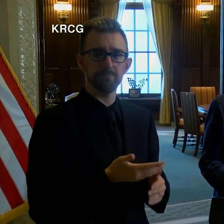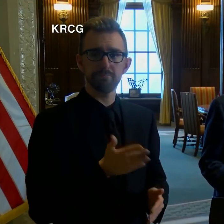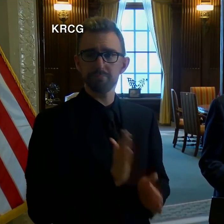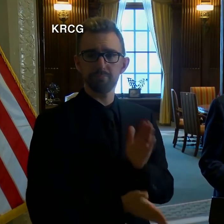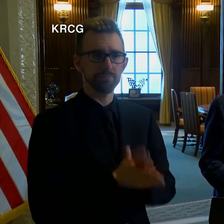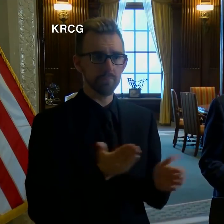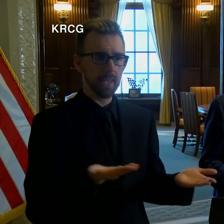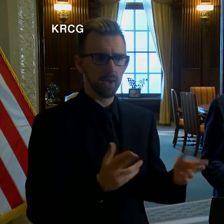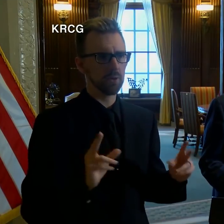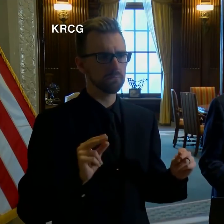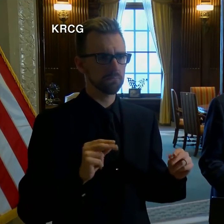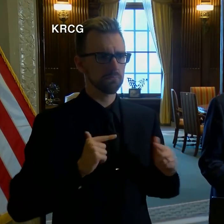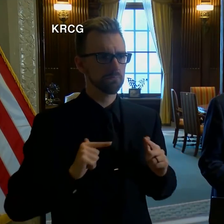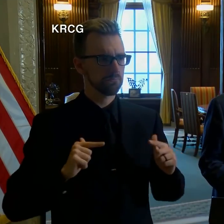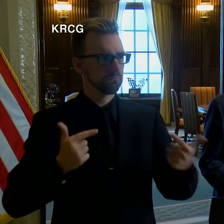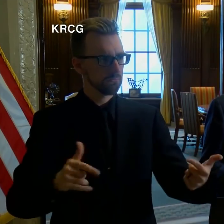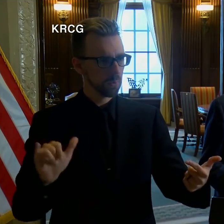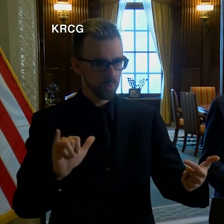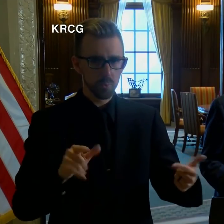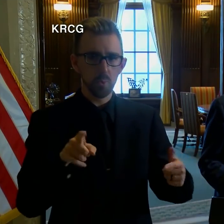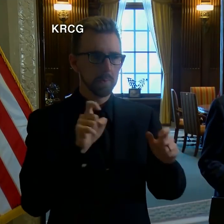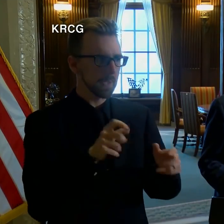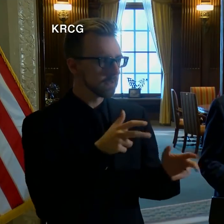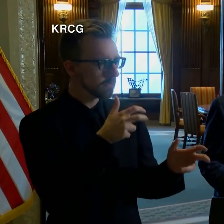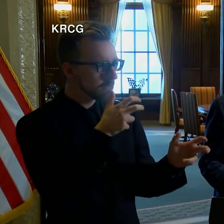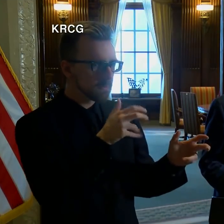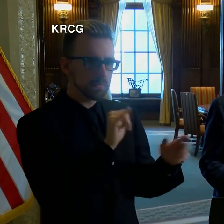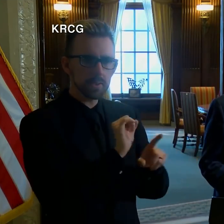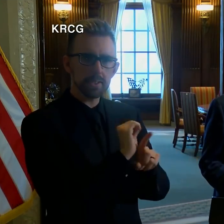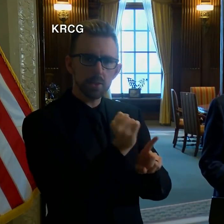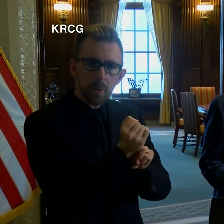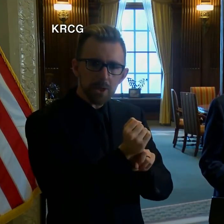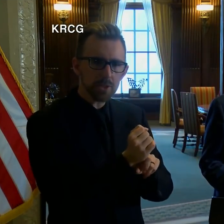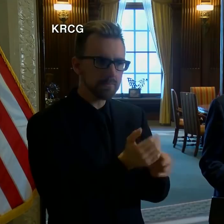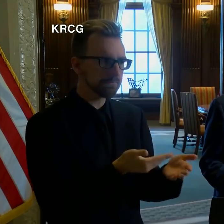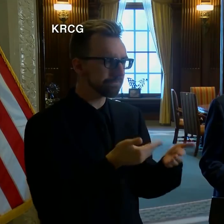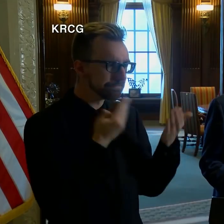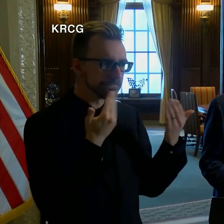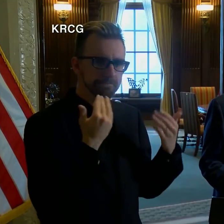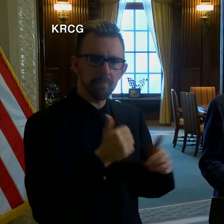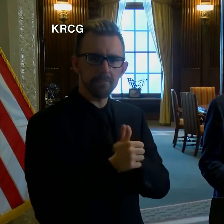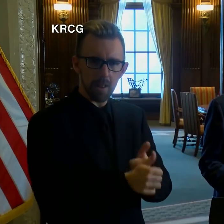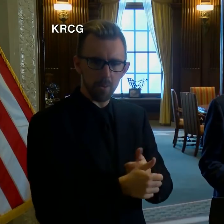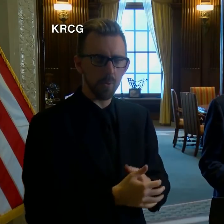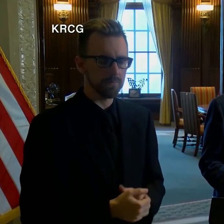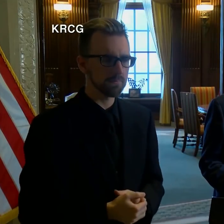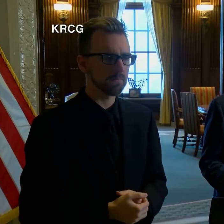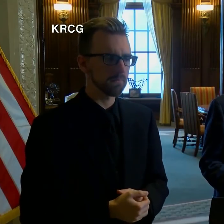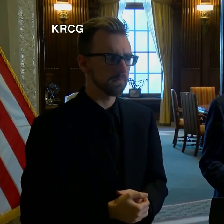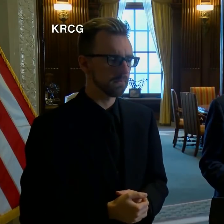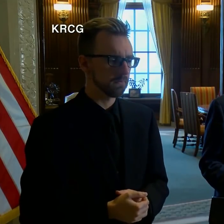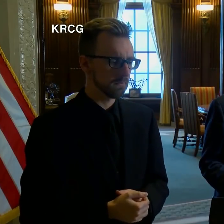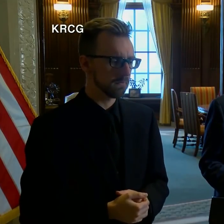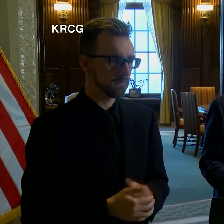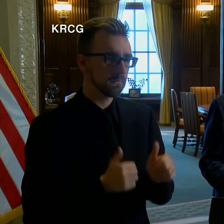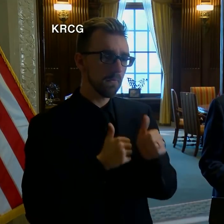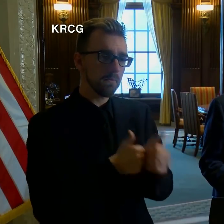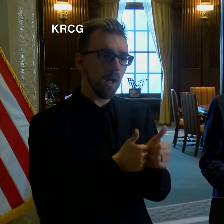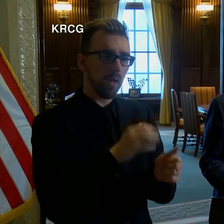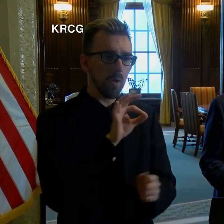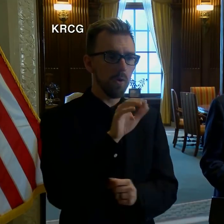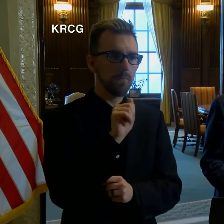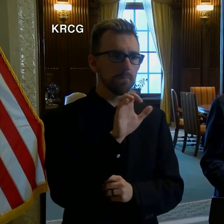Stay informed on the ever involving situation. This means keeping up to date on the facts